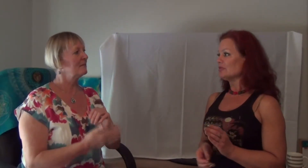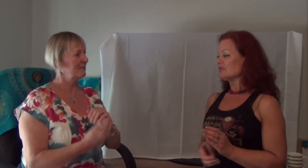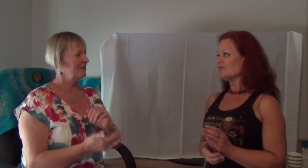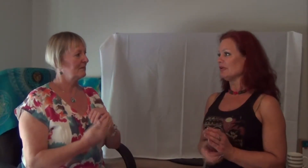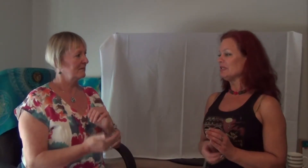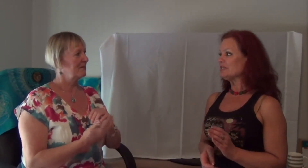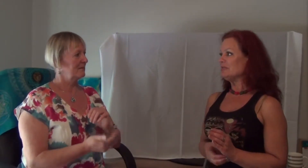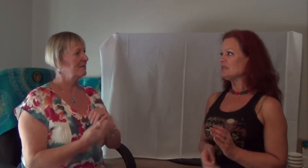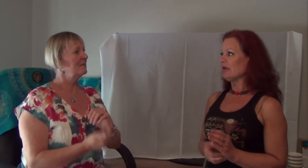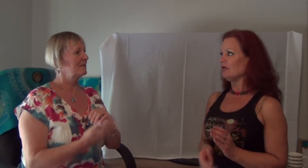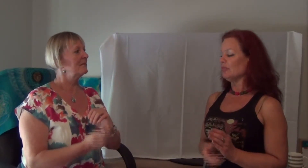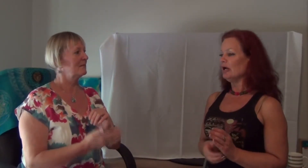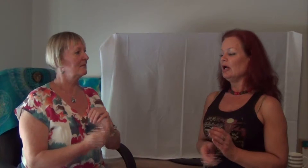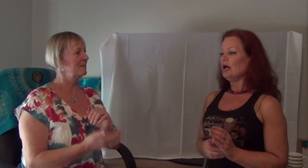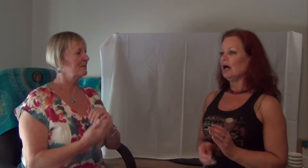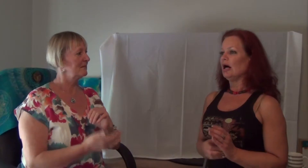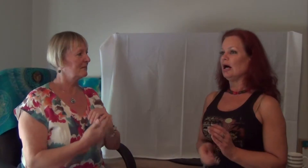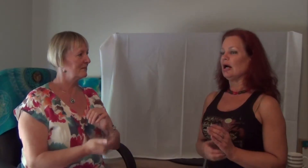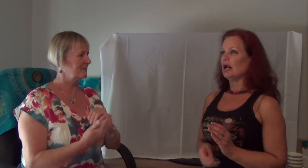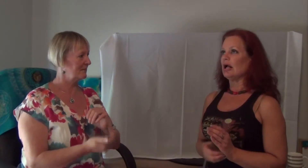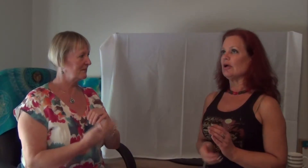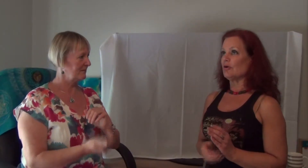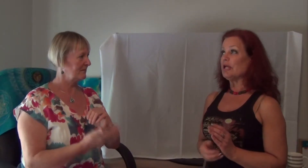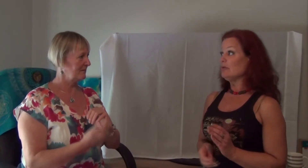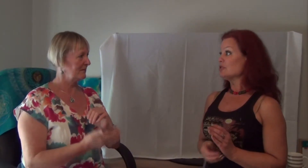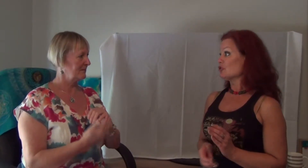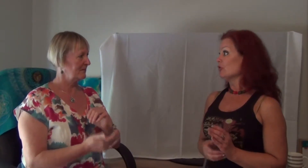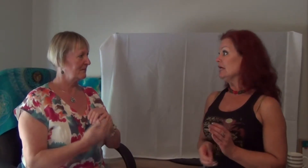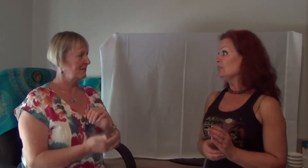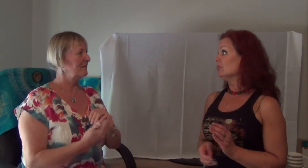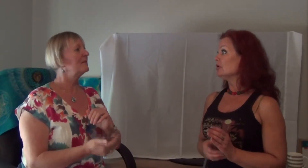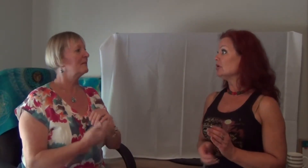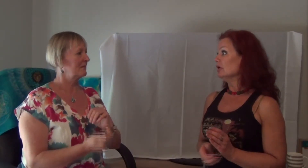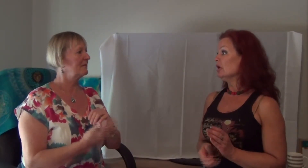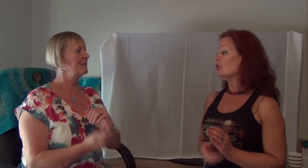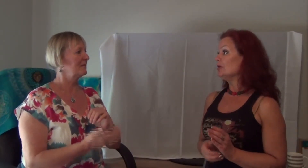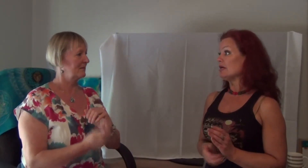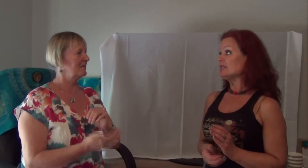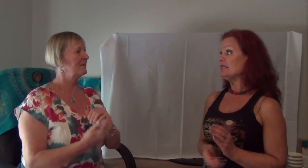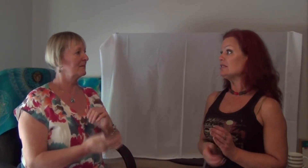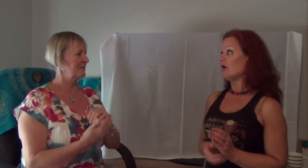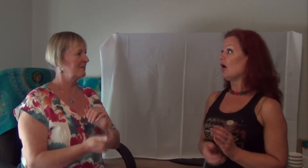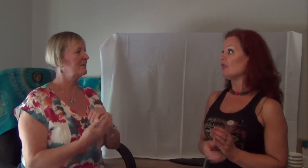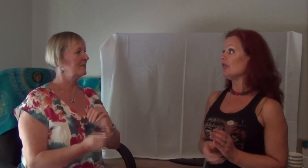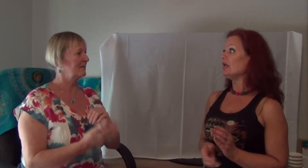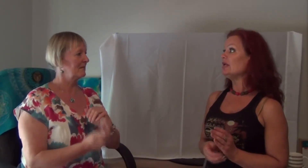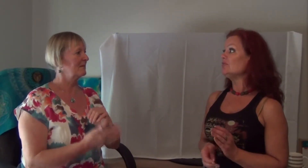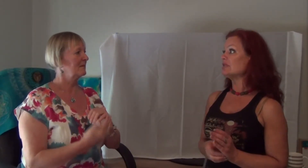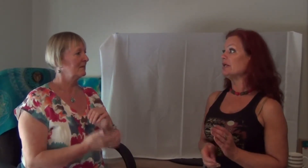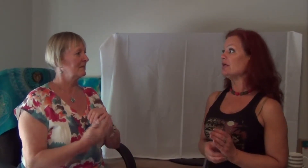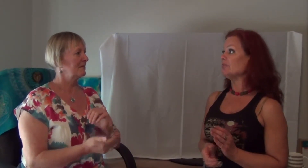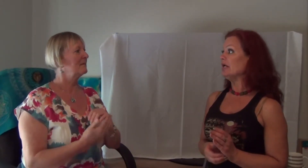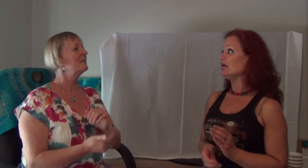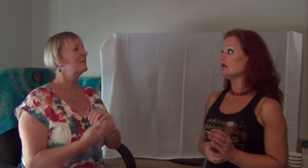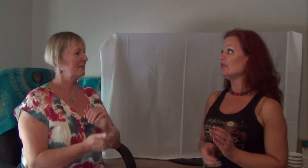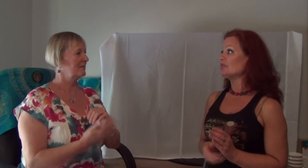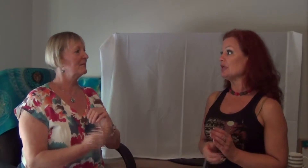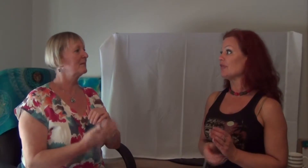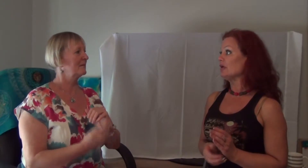know, it's a fairly steep slope. So I heard him scream, you know, because he saw that he was going to hit me and there was nothing